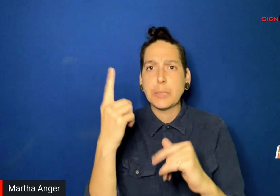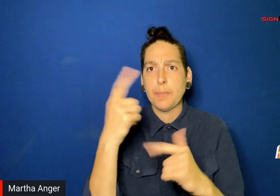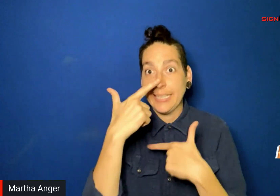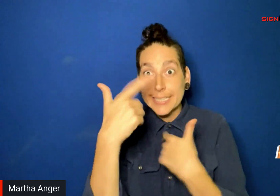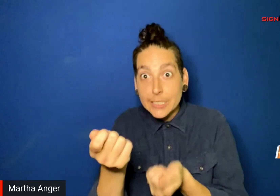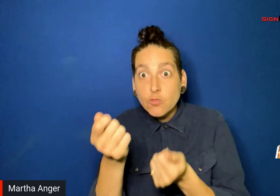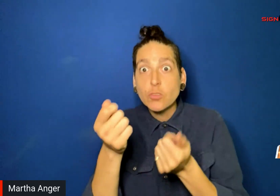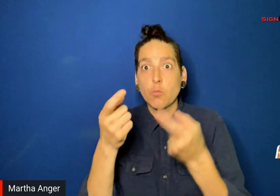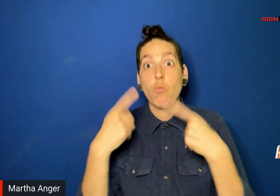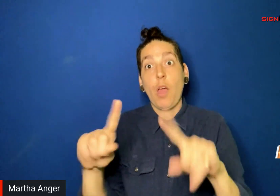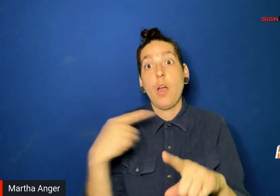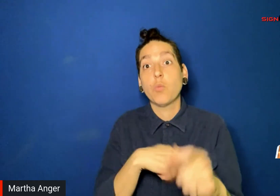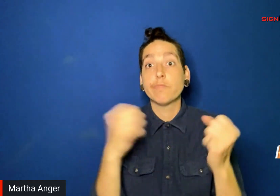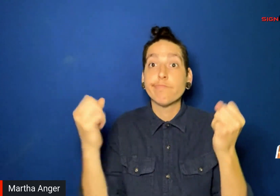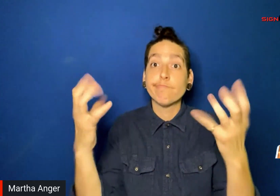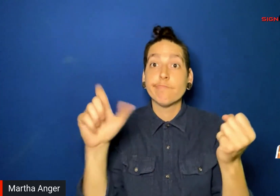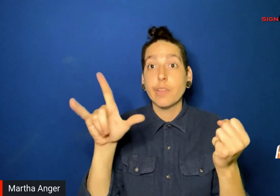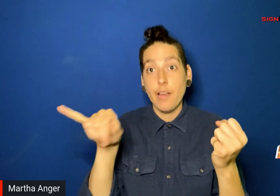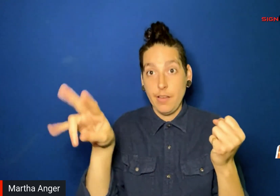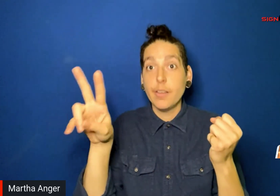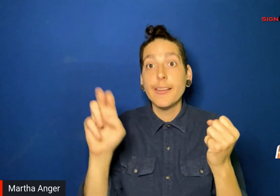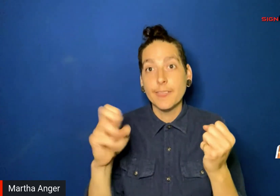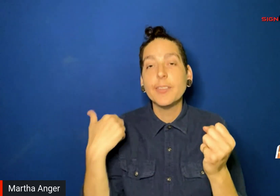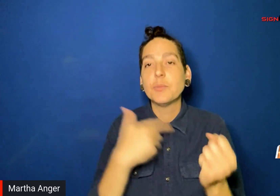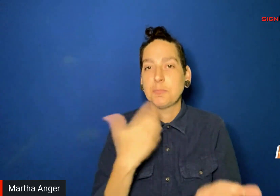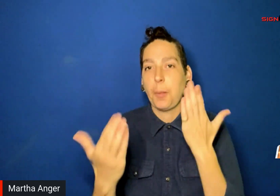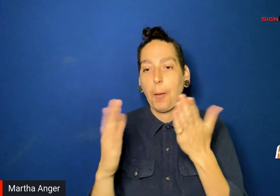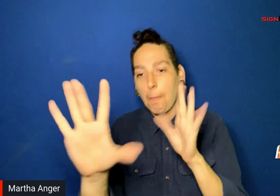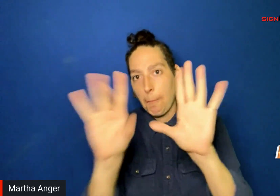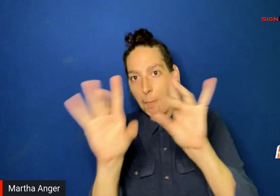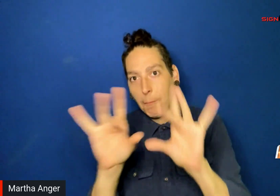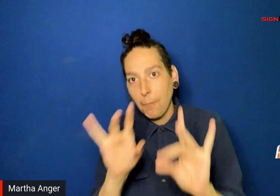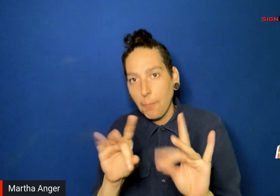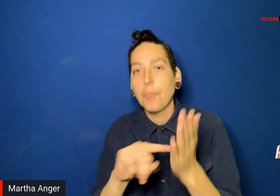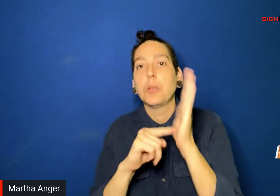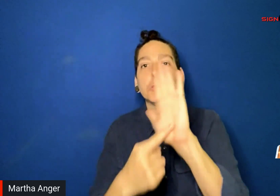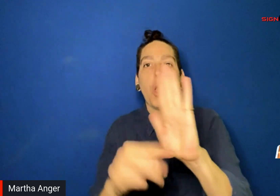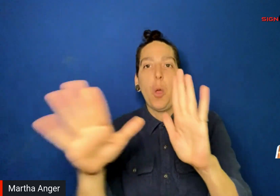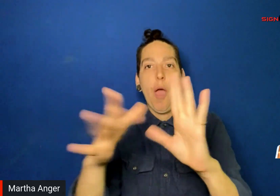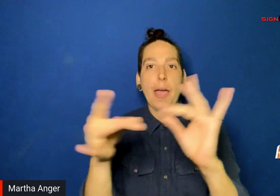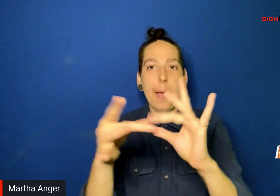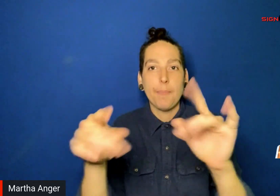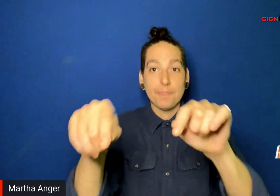If you post an interesting comment during this update we may add it at the bottom of the screen.